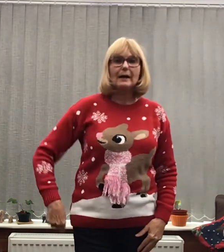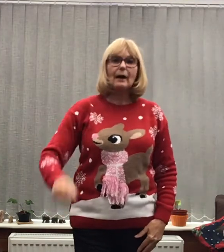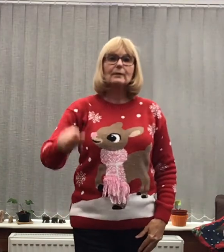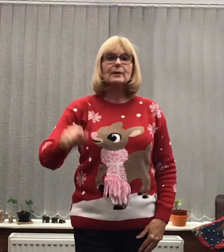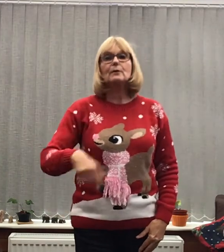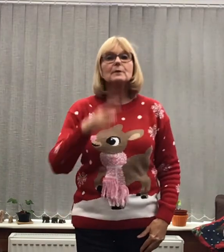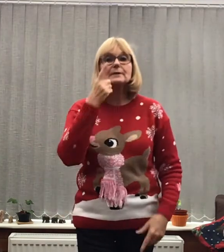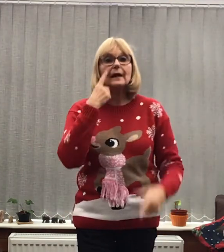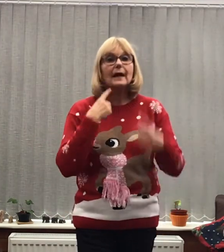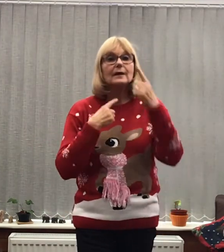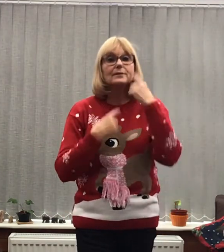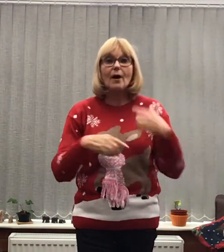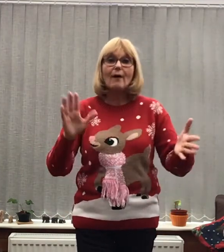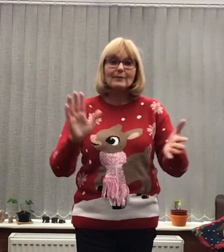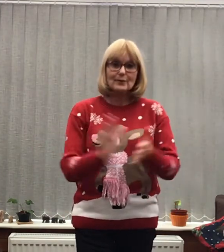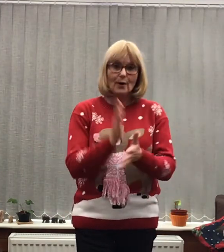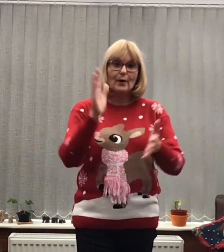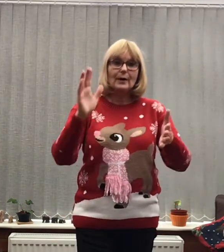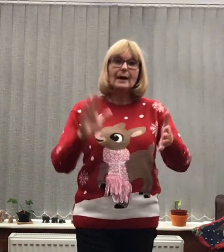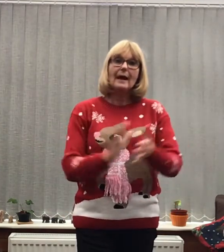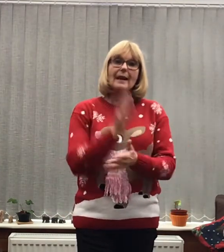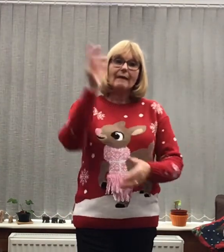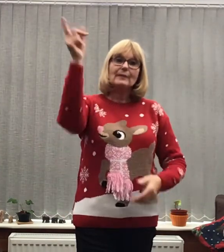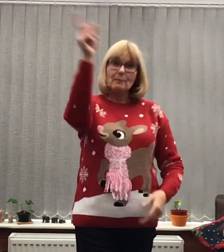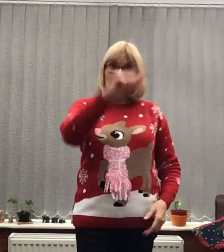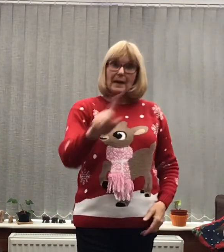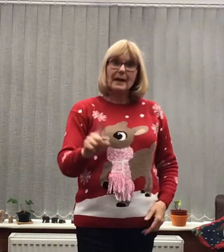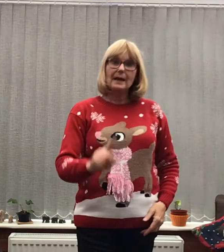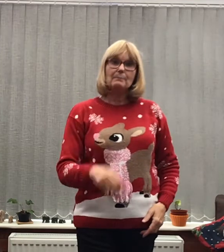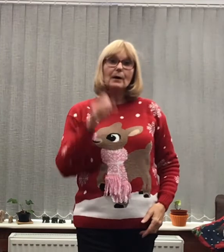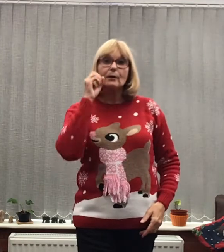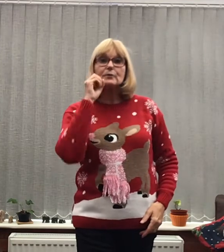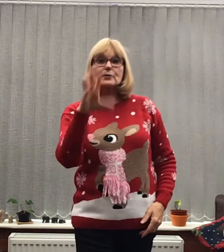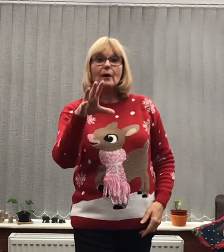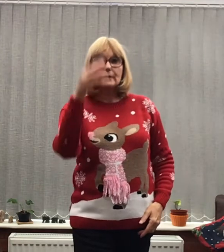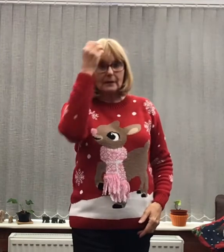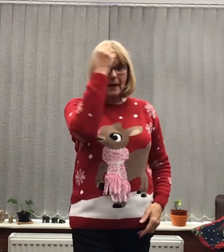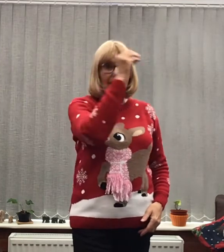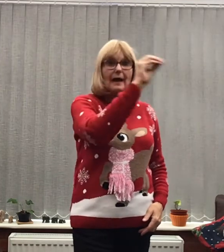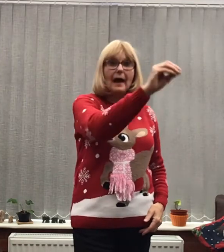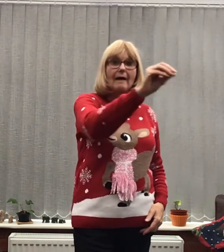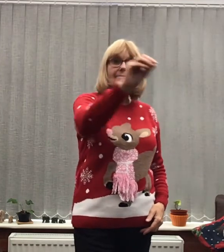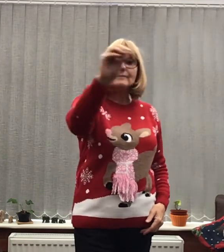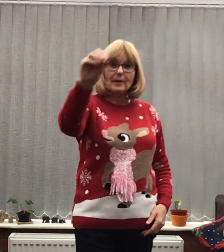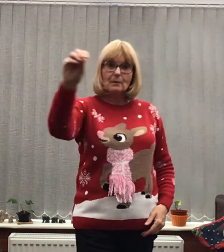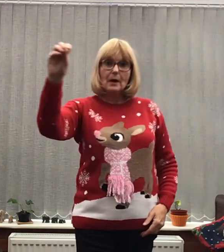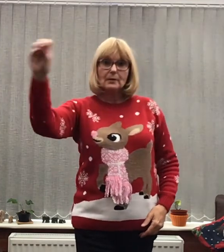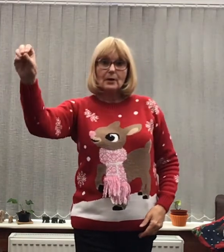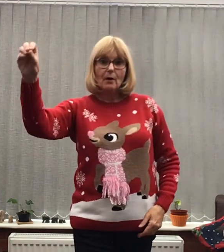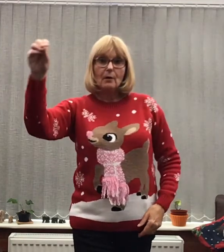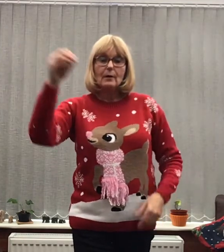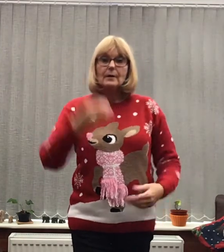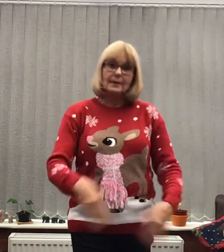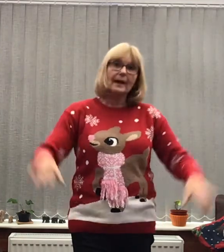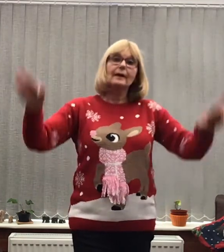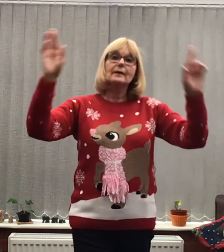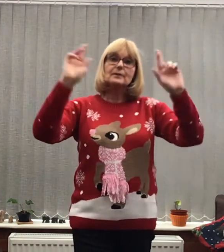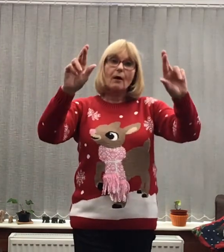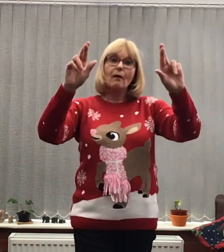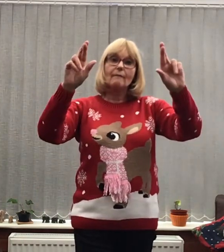out there with tears of joy And laughter people shouted Let everyone know There is hope